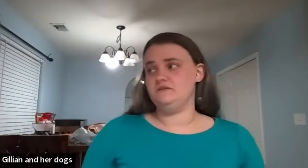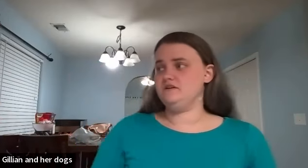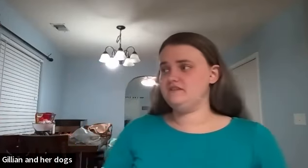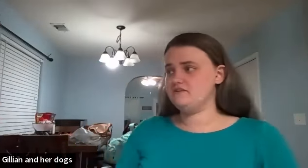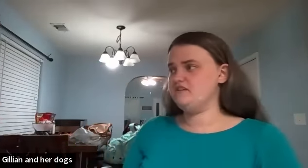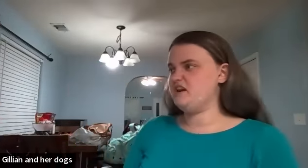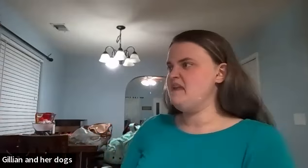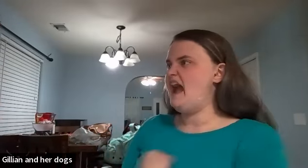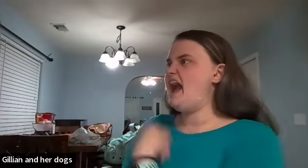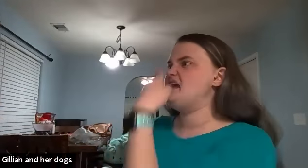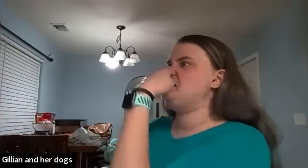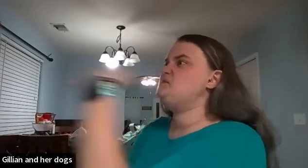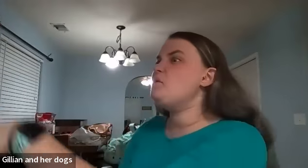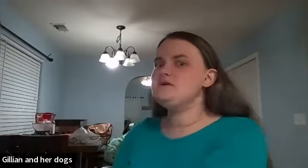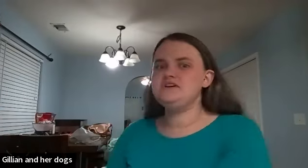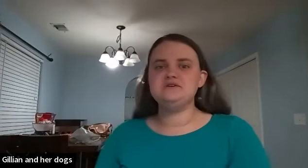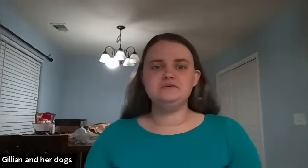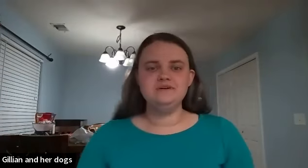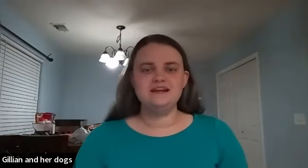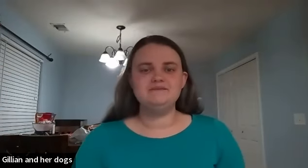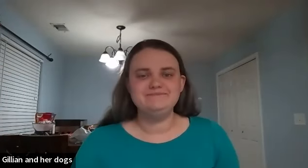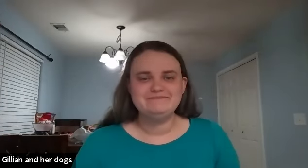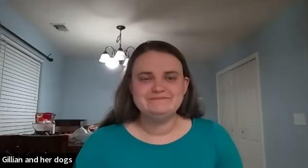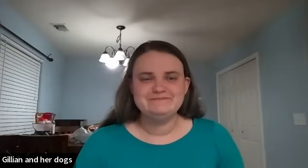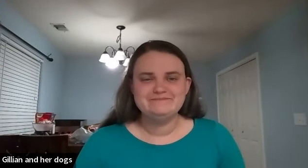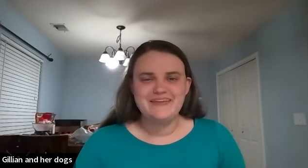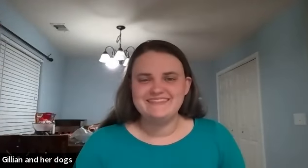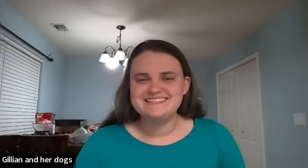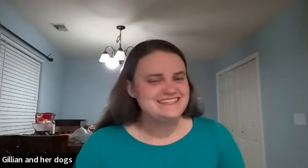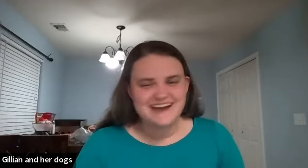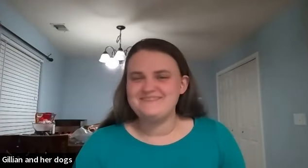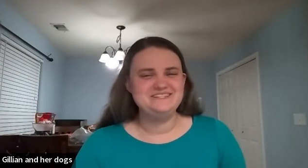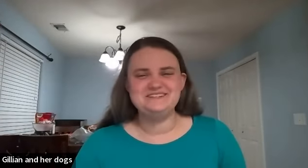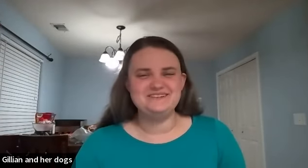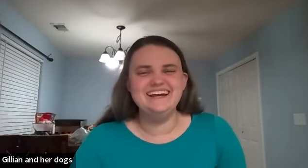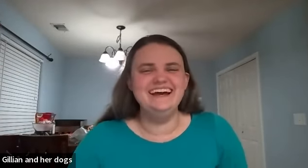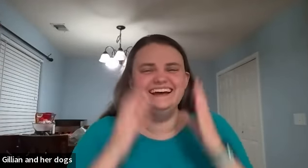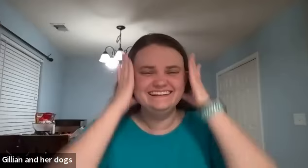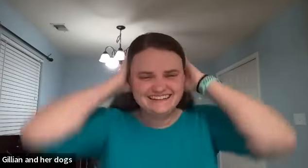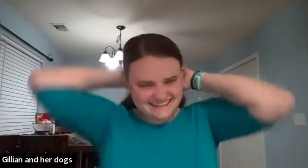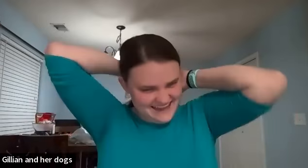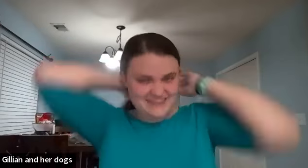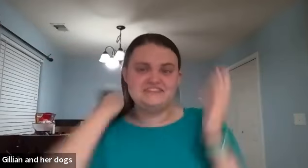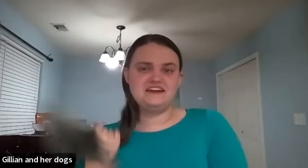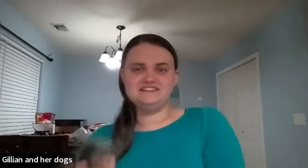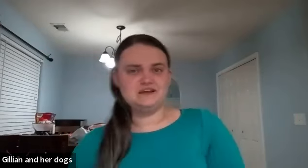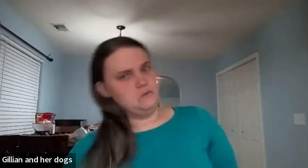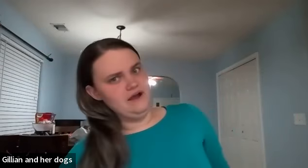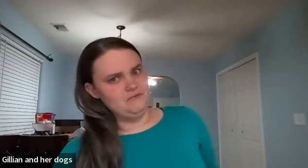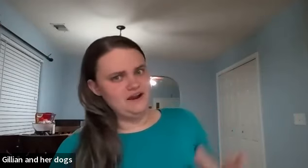they'll look at the other hand they go i ignored you and i'm like that's not what you do that and then that kid's like what what